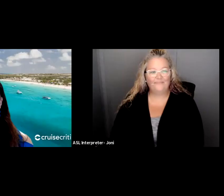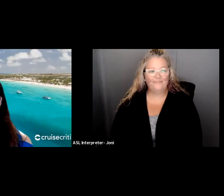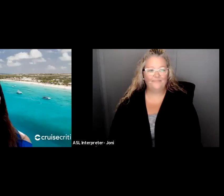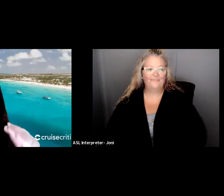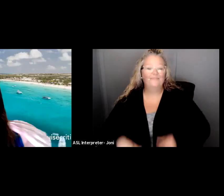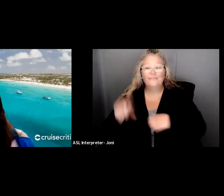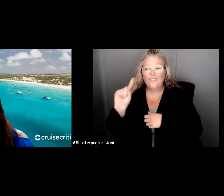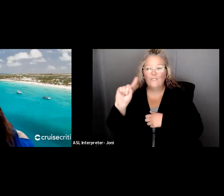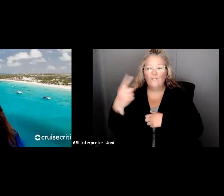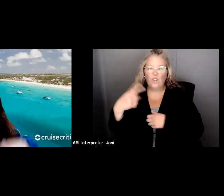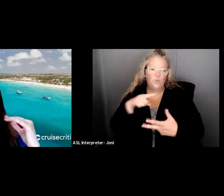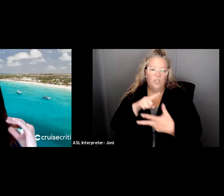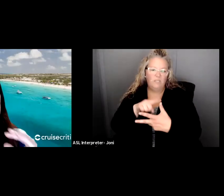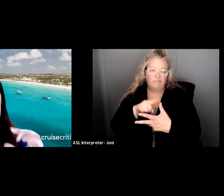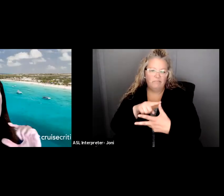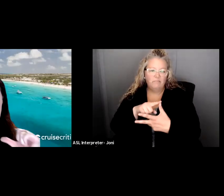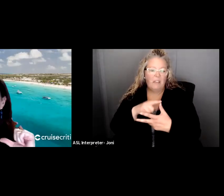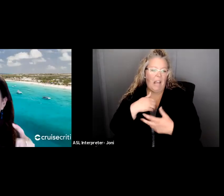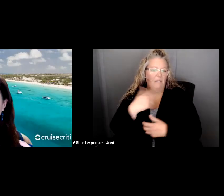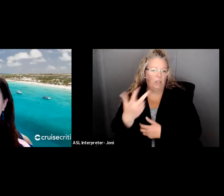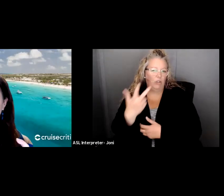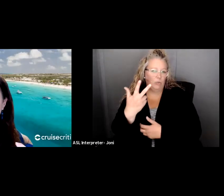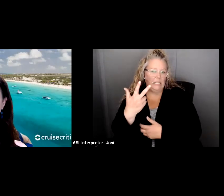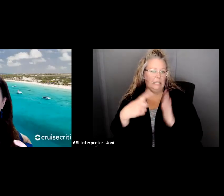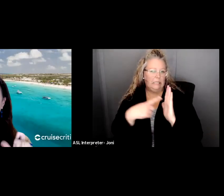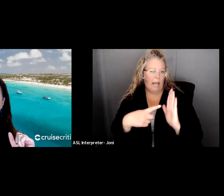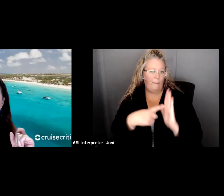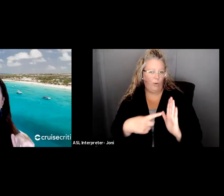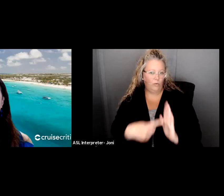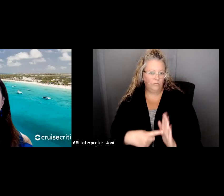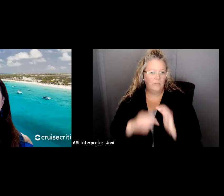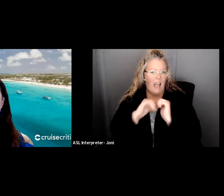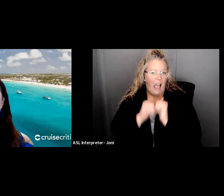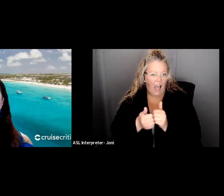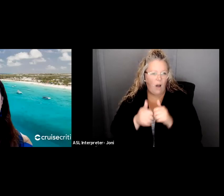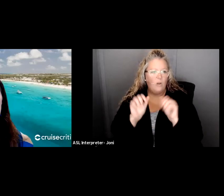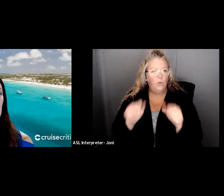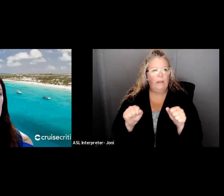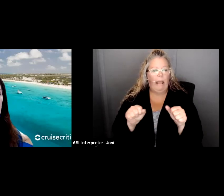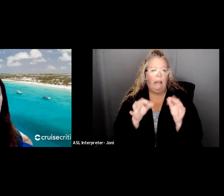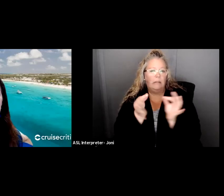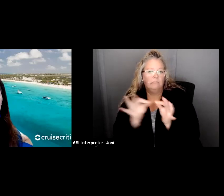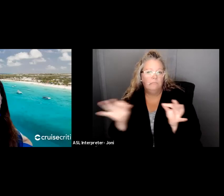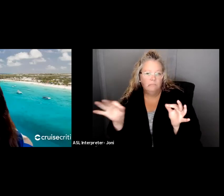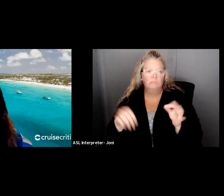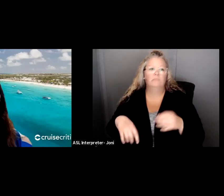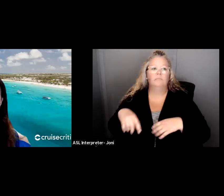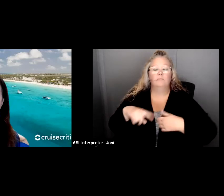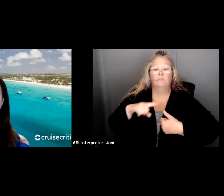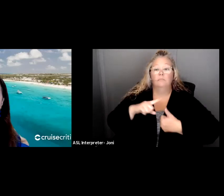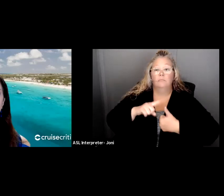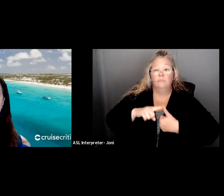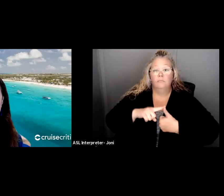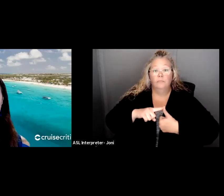And here are three different ways that we could phrase that goal. One is start a peer support group by December,